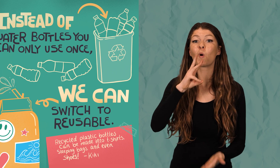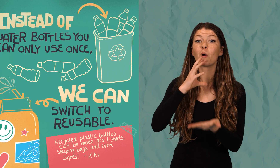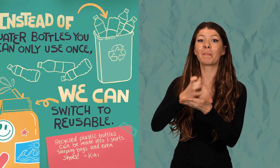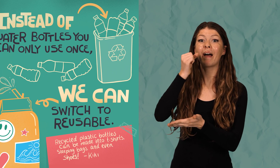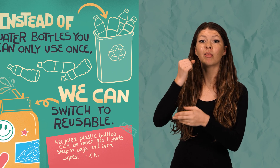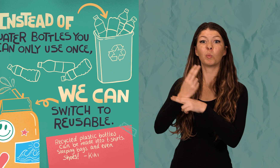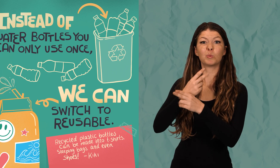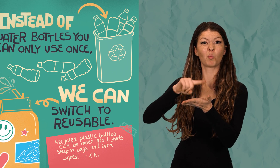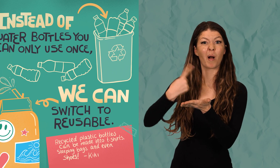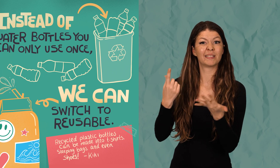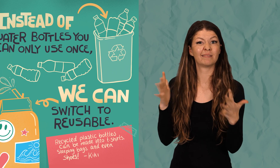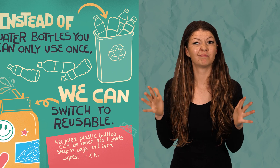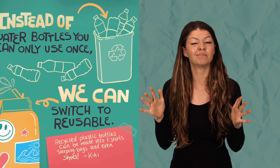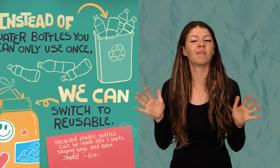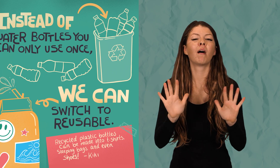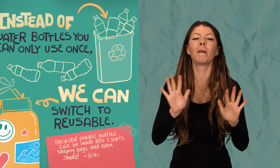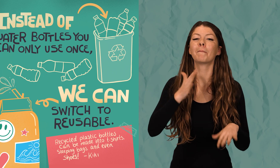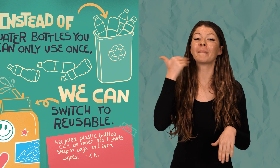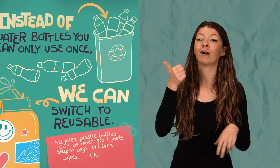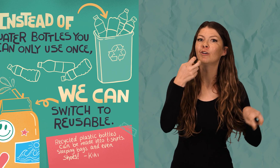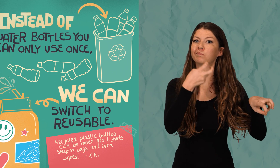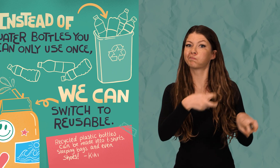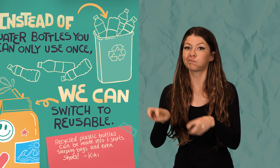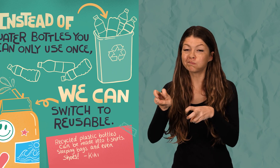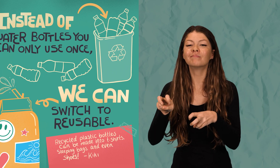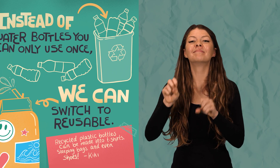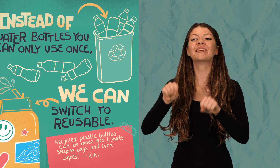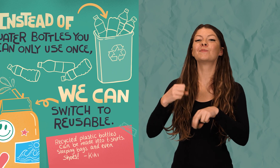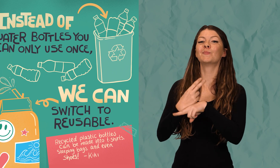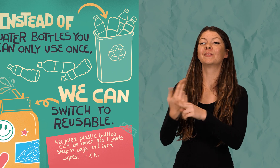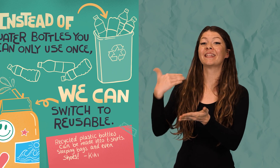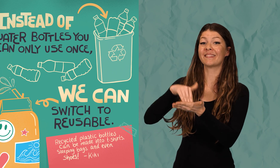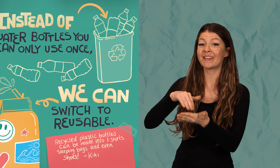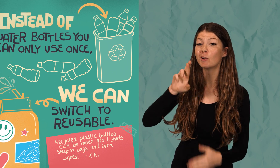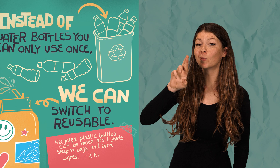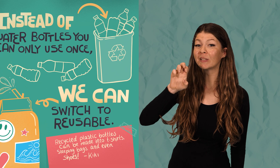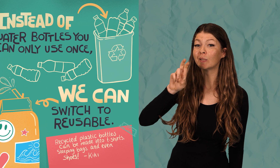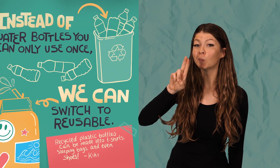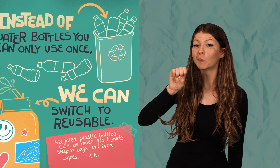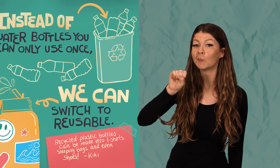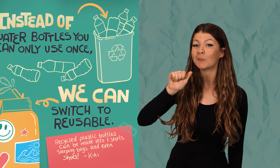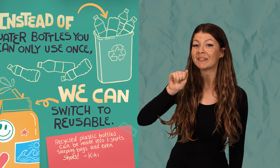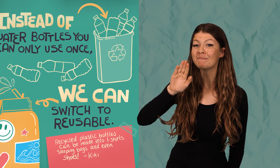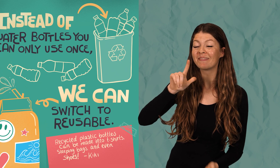Instead of water bottles you can only use once, we can switch to reusable.